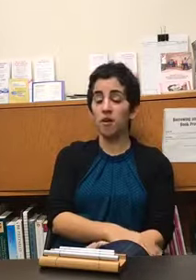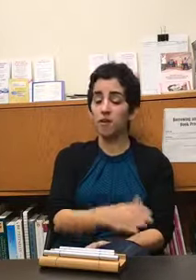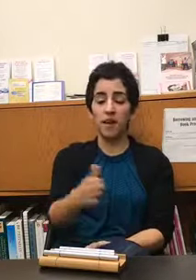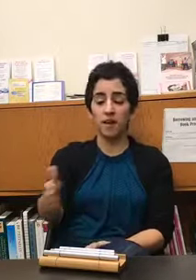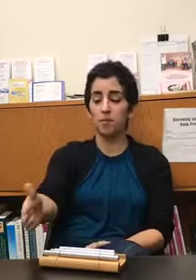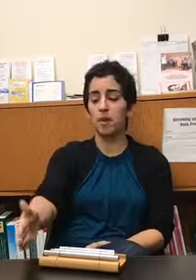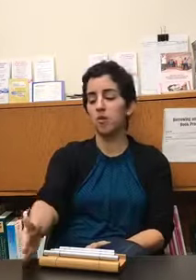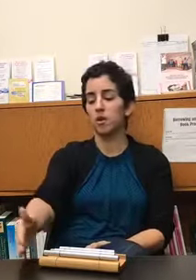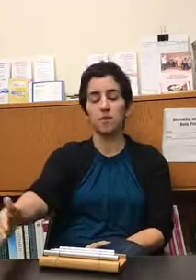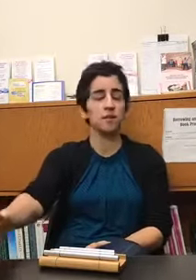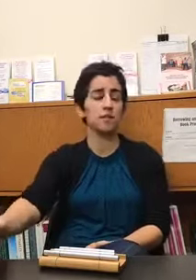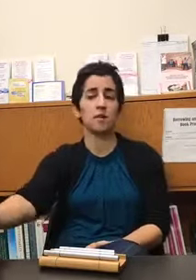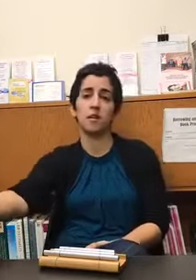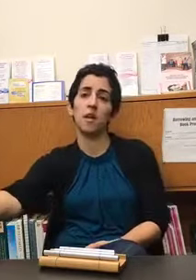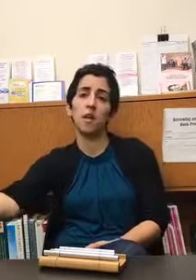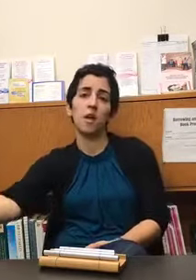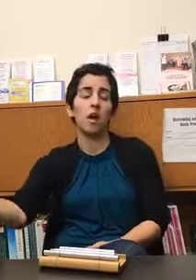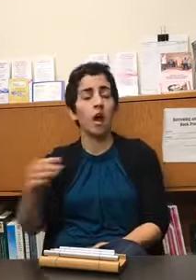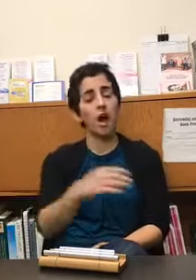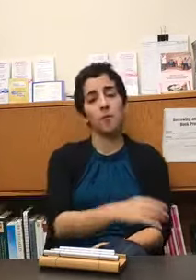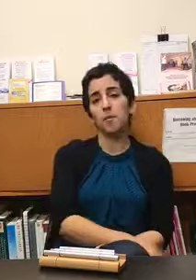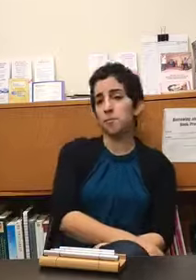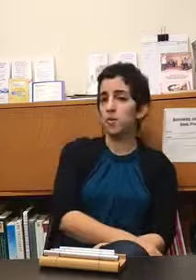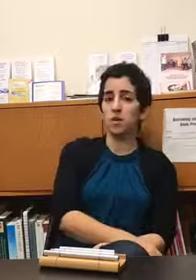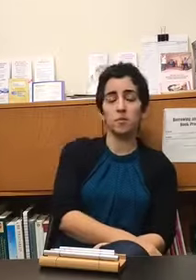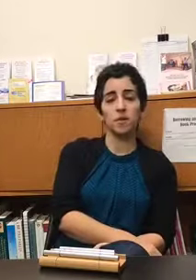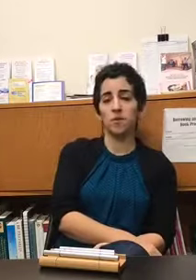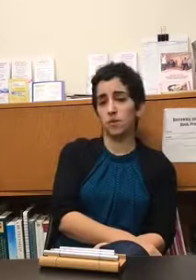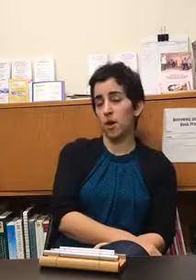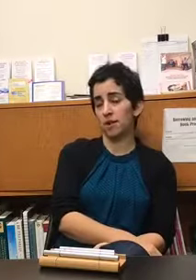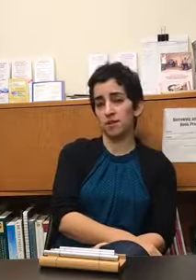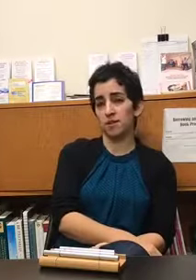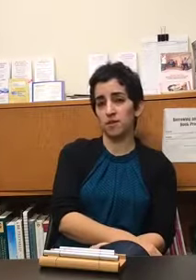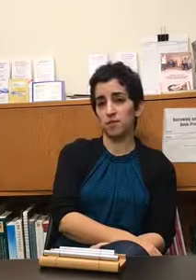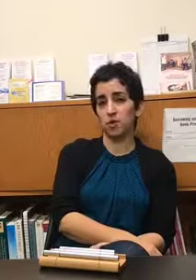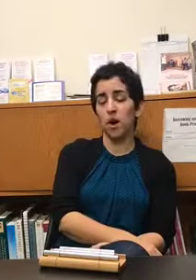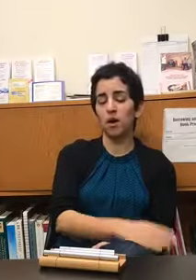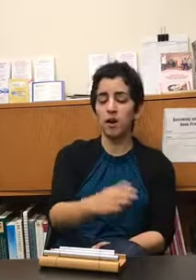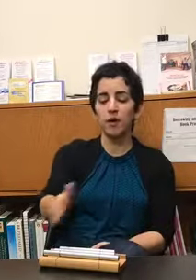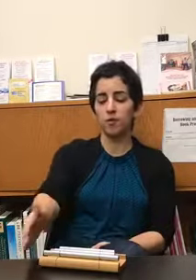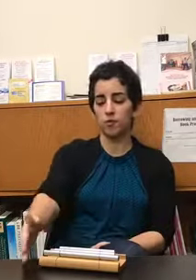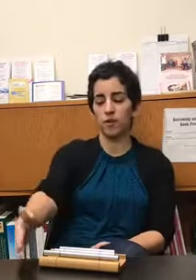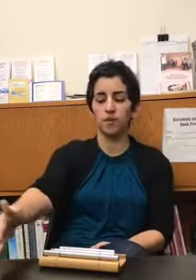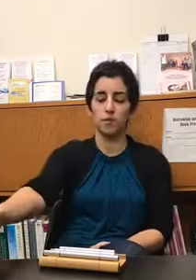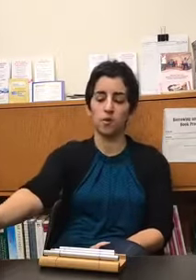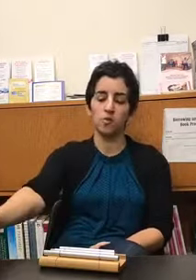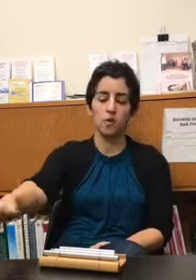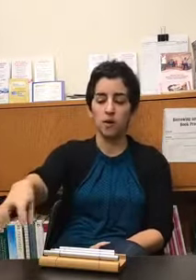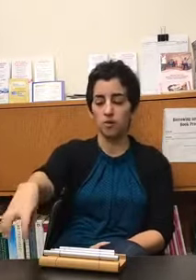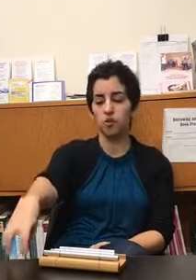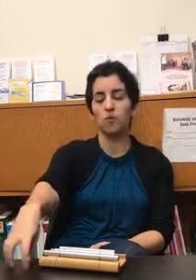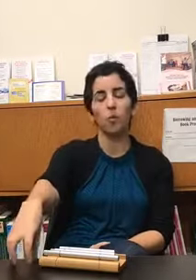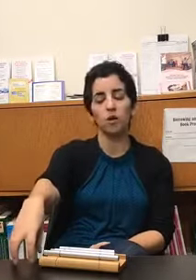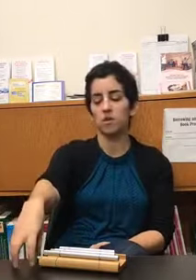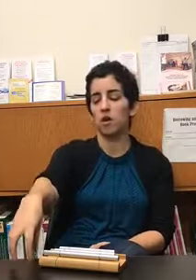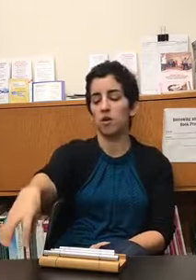and that can be your consistent um music and mindfulness practice so i'll i go through phases personally but i usually have one song